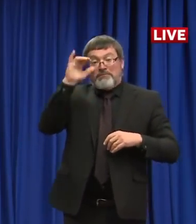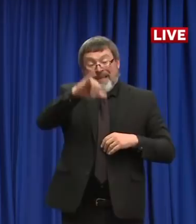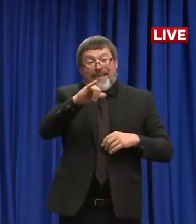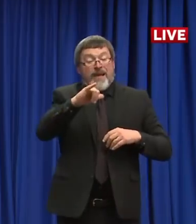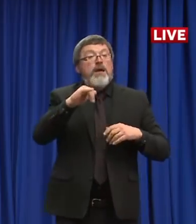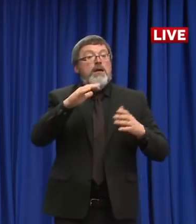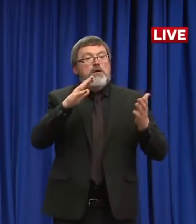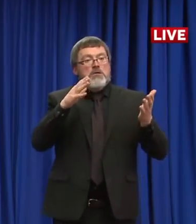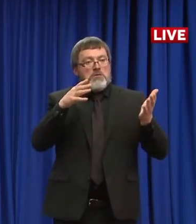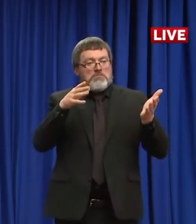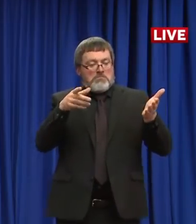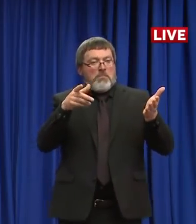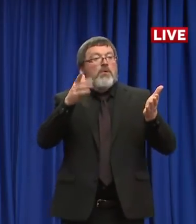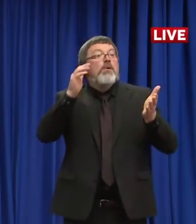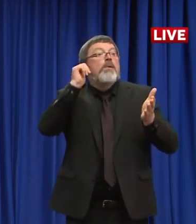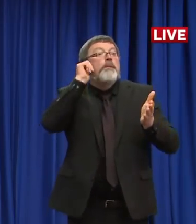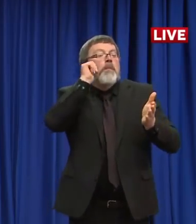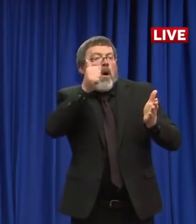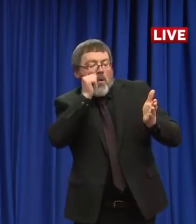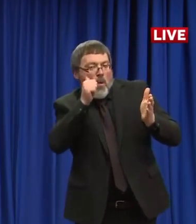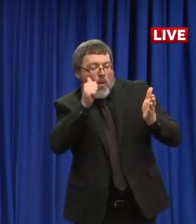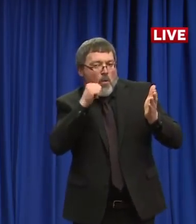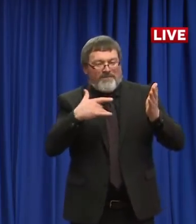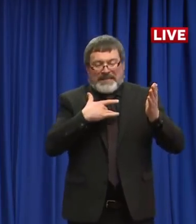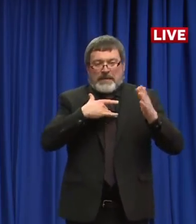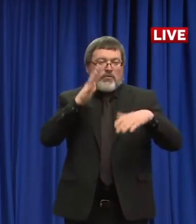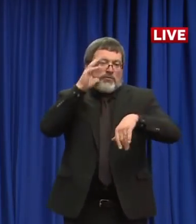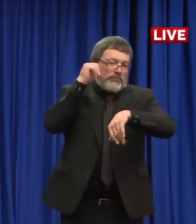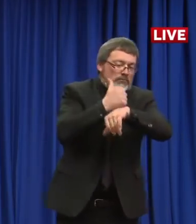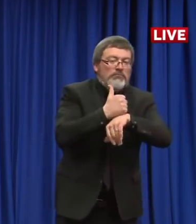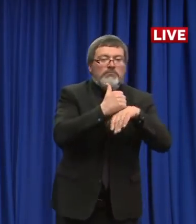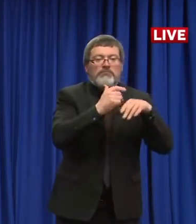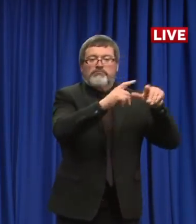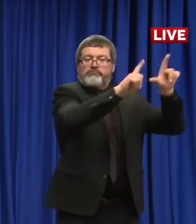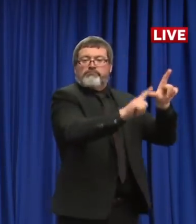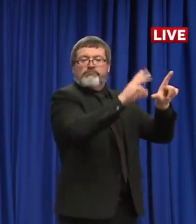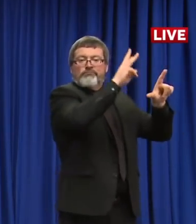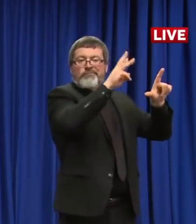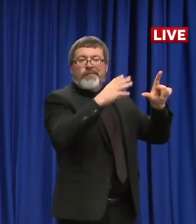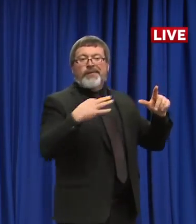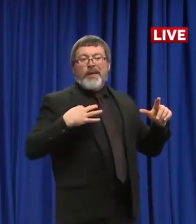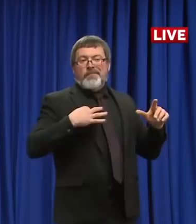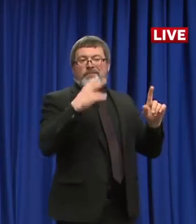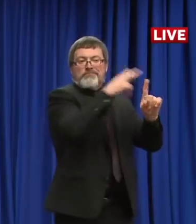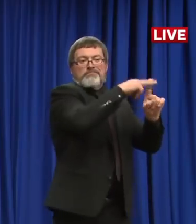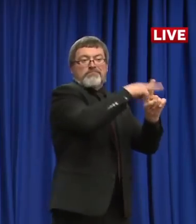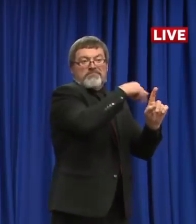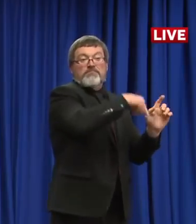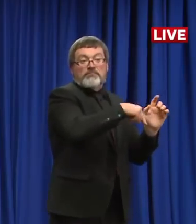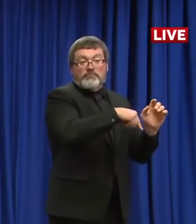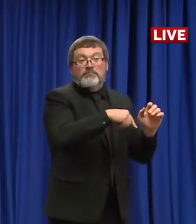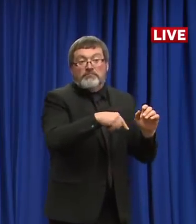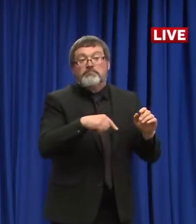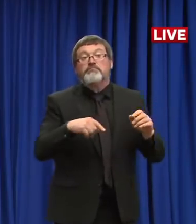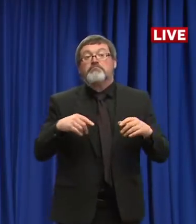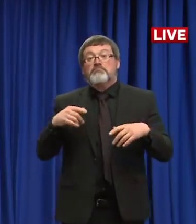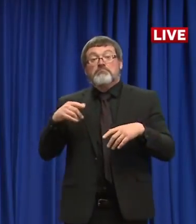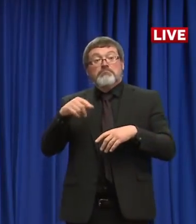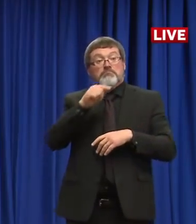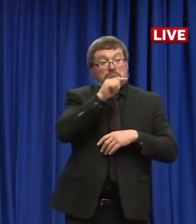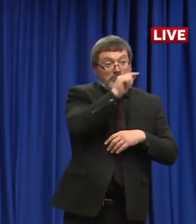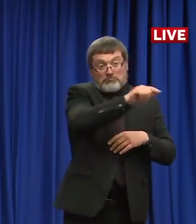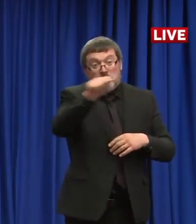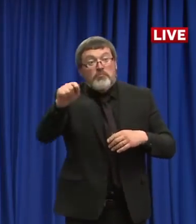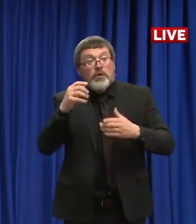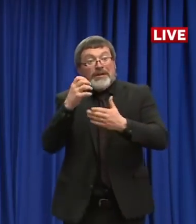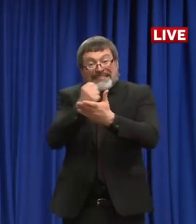all organizations must agree to pass 100% of all the stipend payments to their frontline workers. Employees of these organizations that are